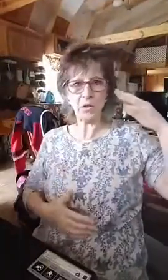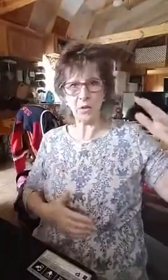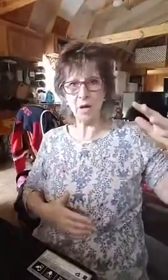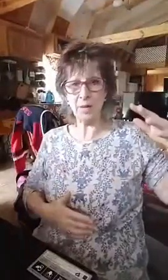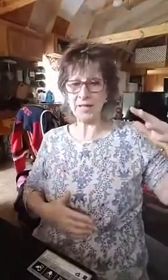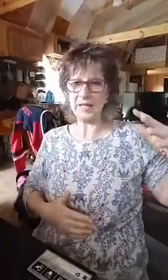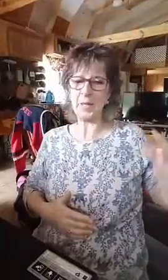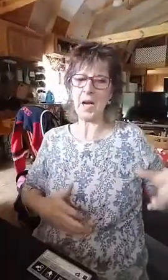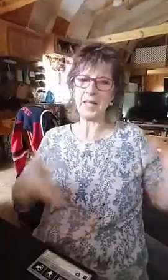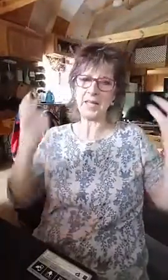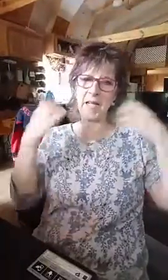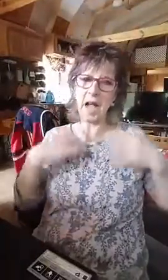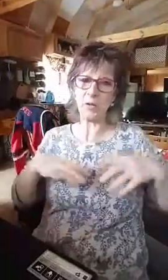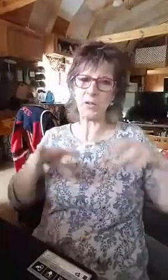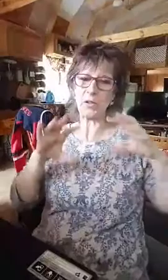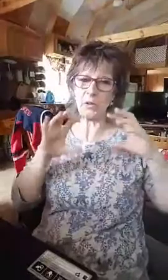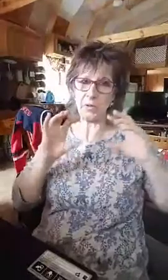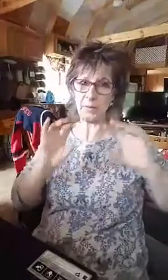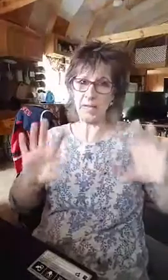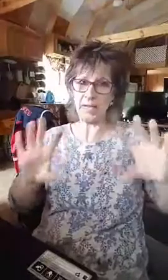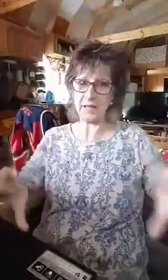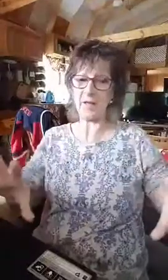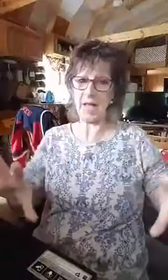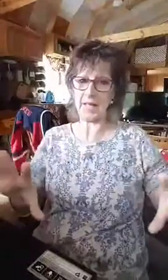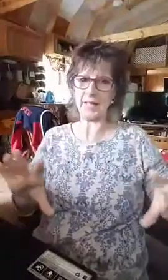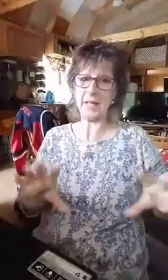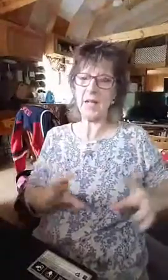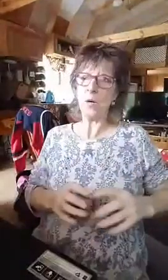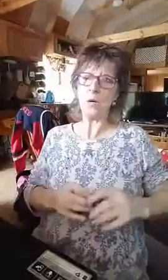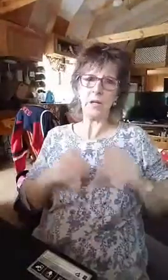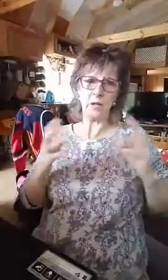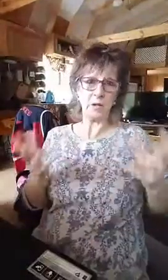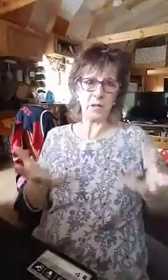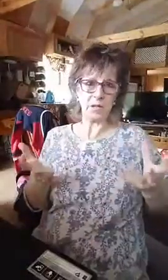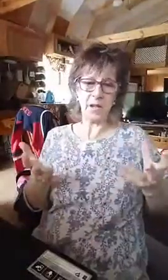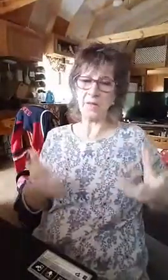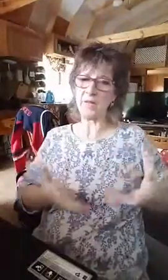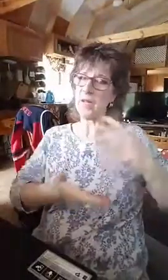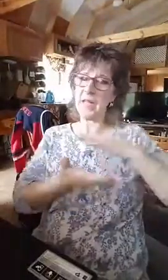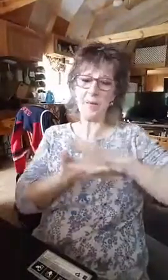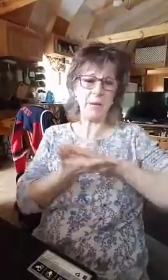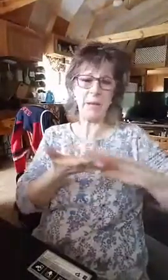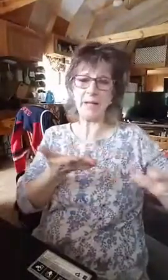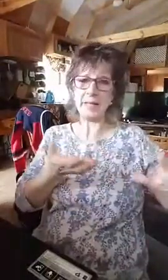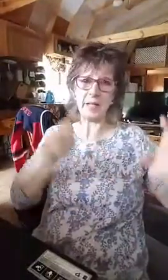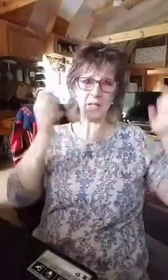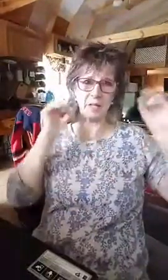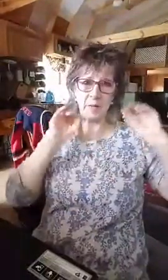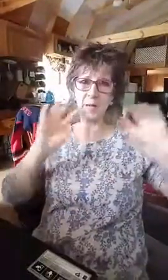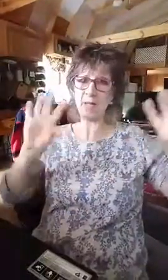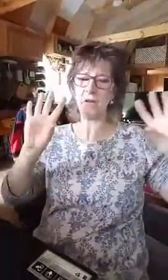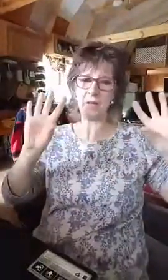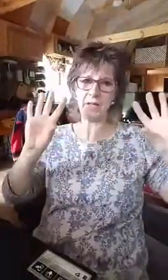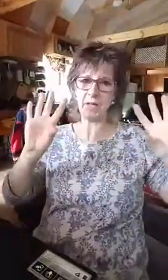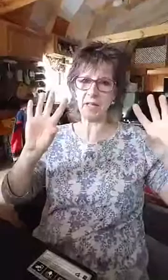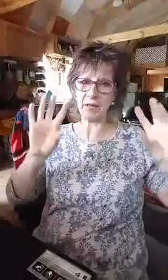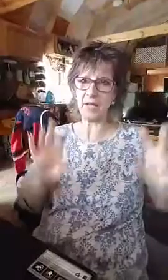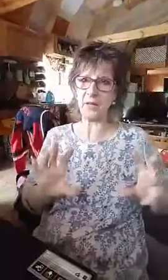strong man is behind it, and how to repent of that when I go to the courts of heaven. So I lay on my bed and I just repent of everything I can think of,